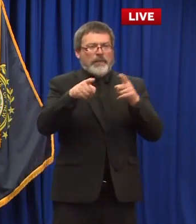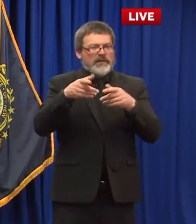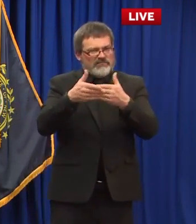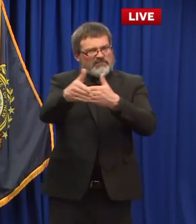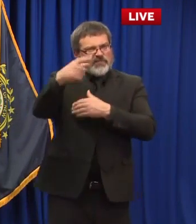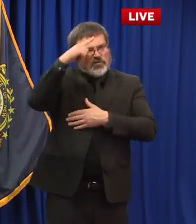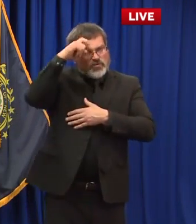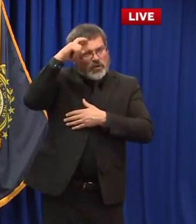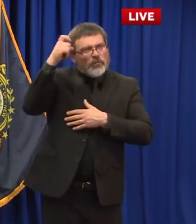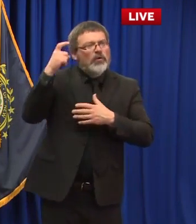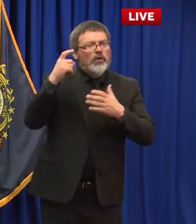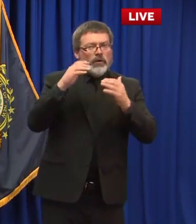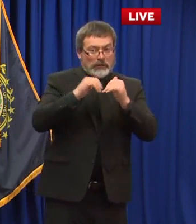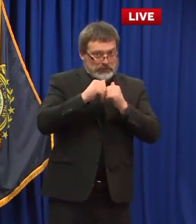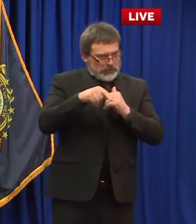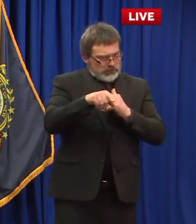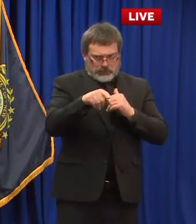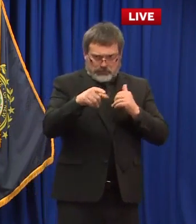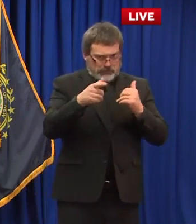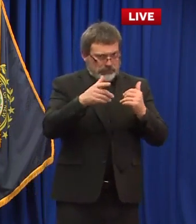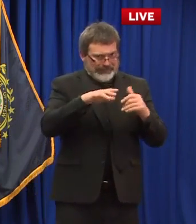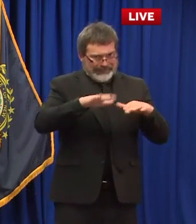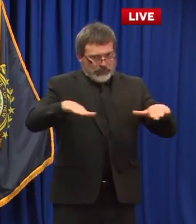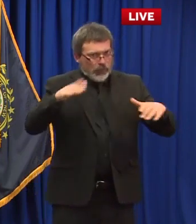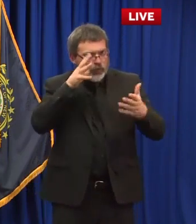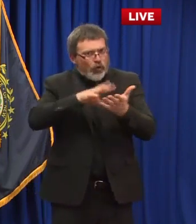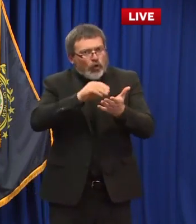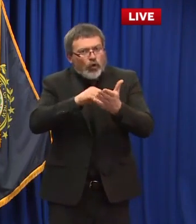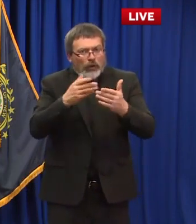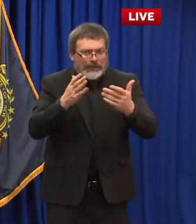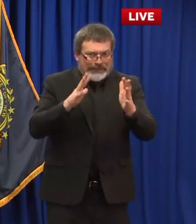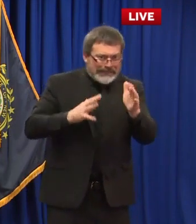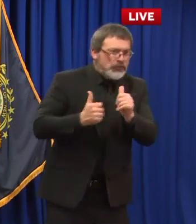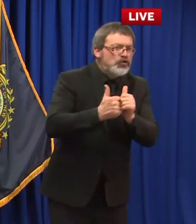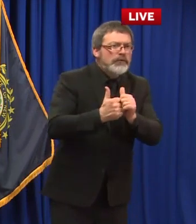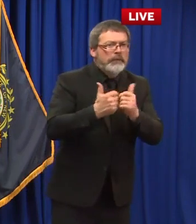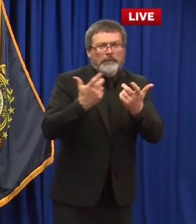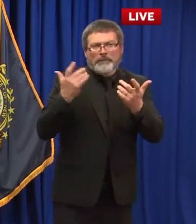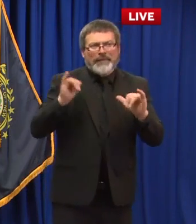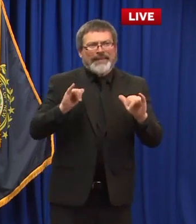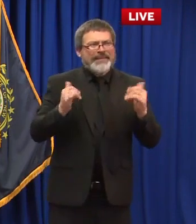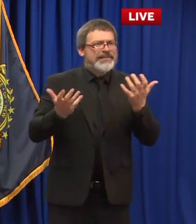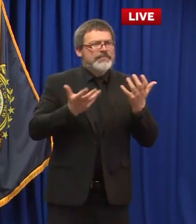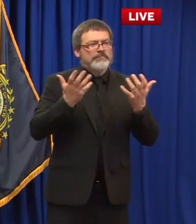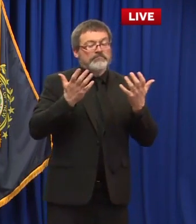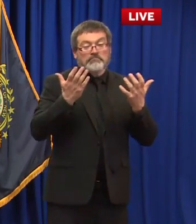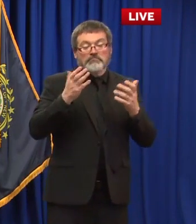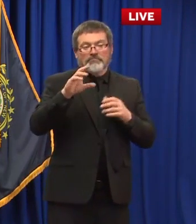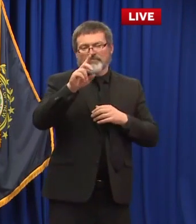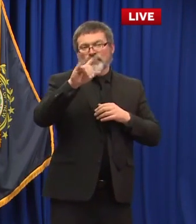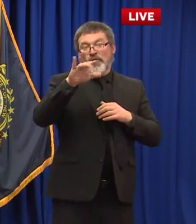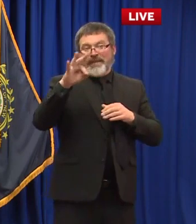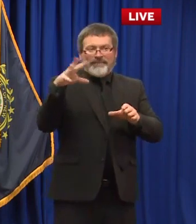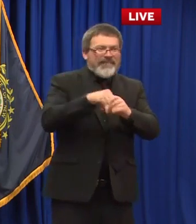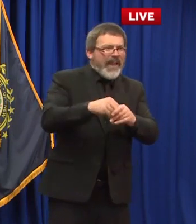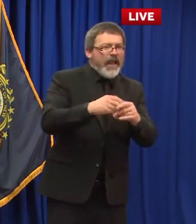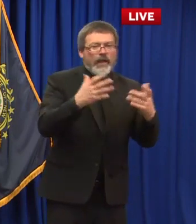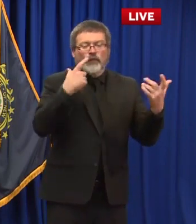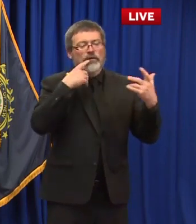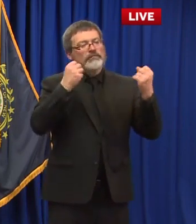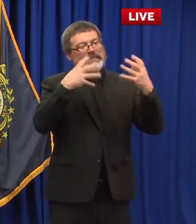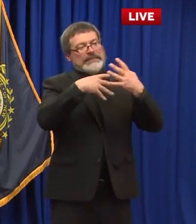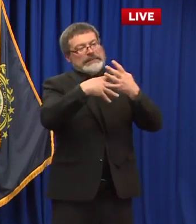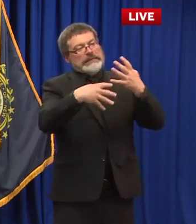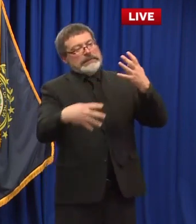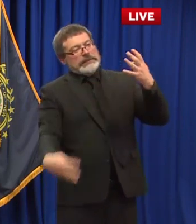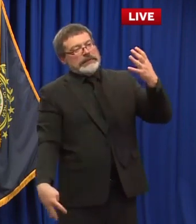services need to be uh involved there we're happy to do so it's always so important to get eyes on a child see what's happening have a conversation with